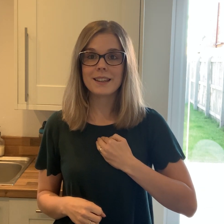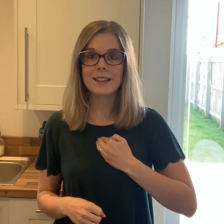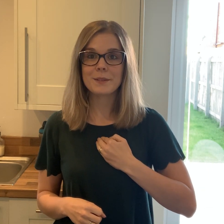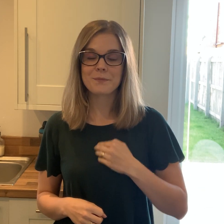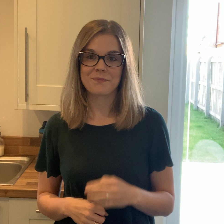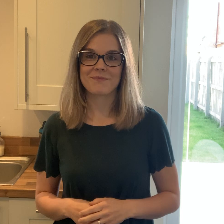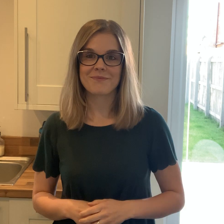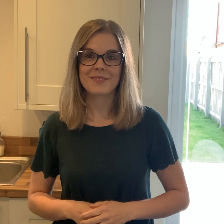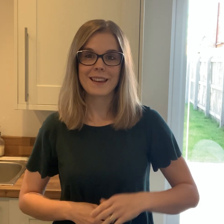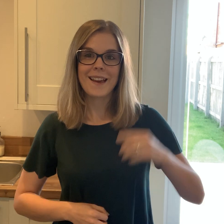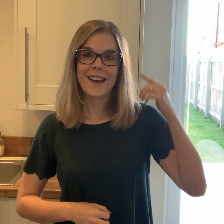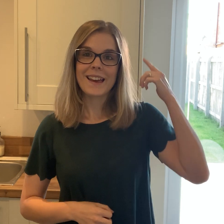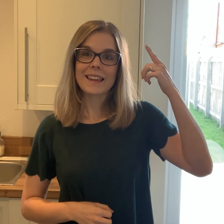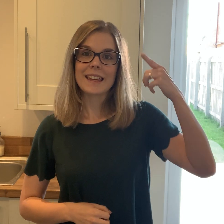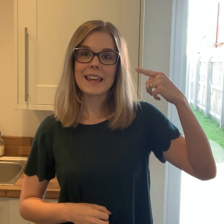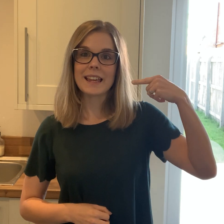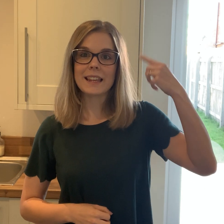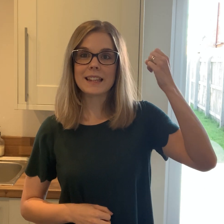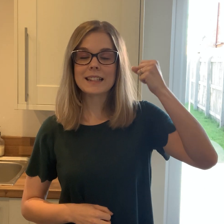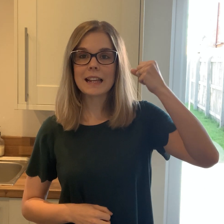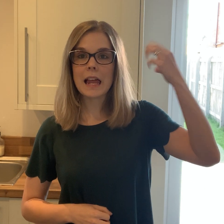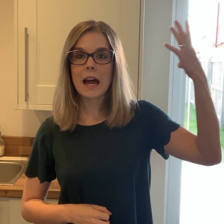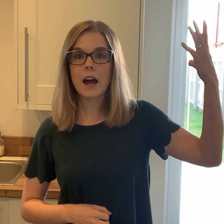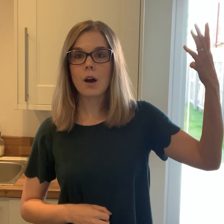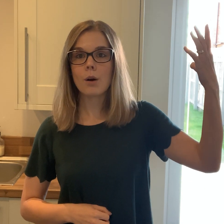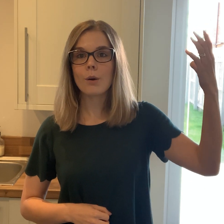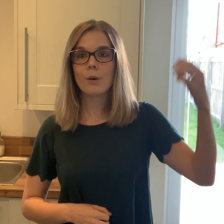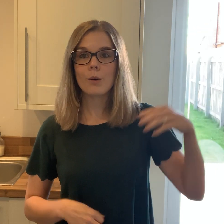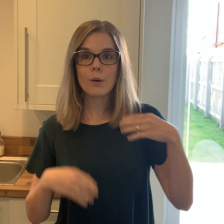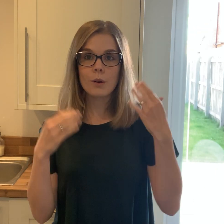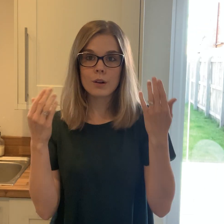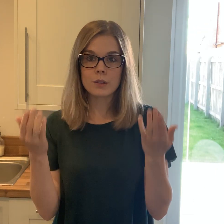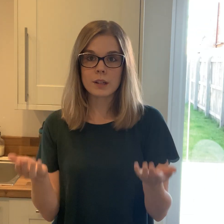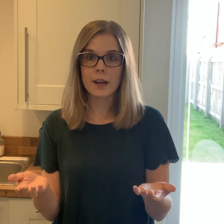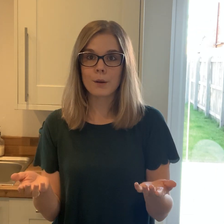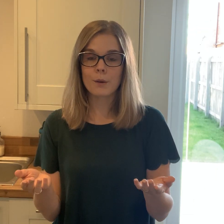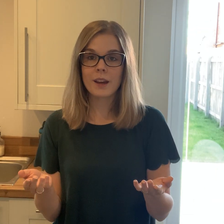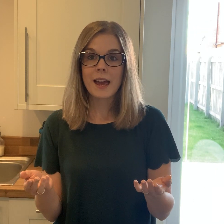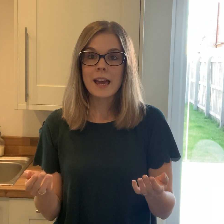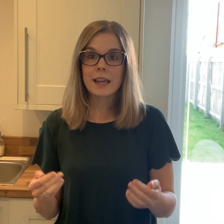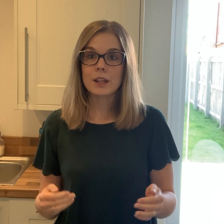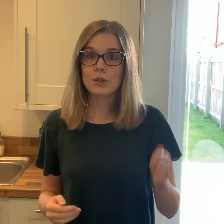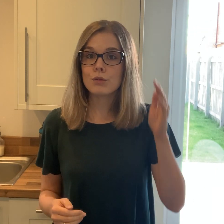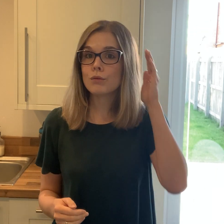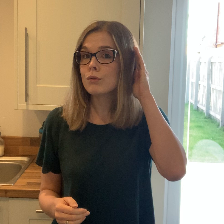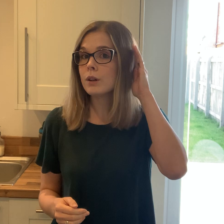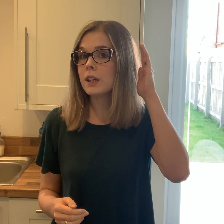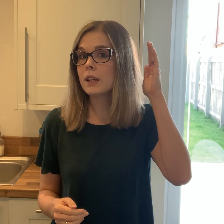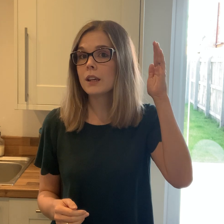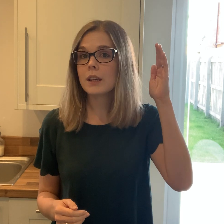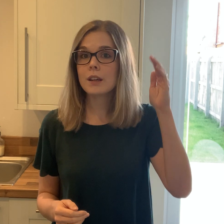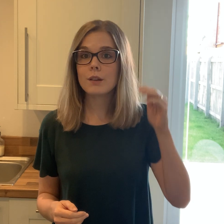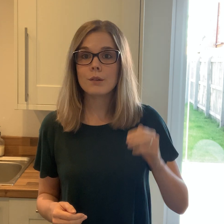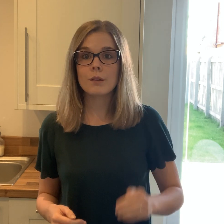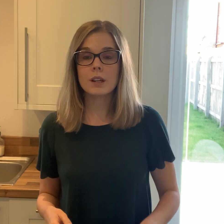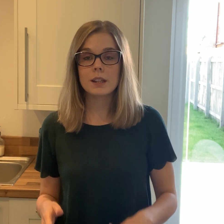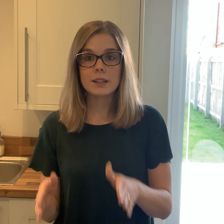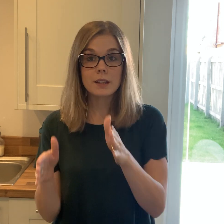Getting louder now Can you hear it